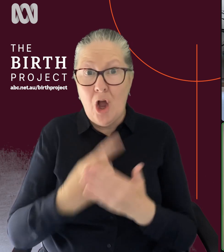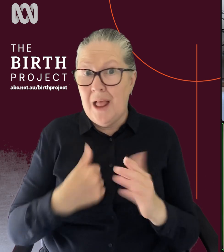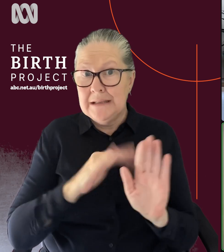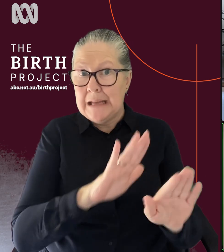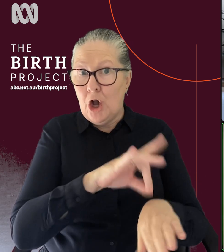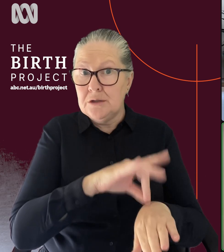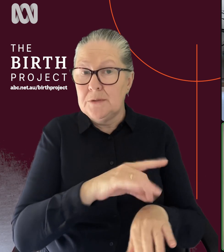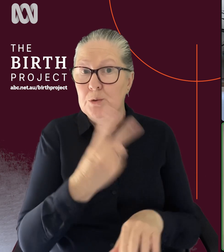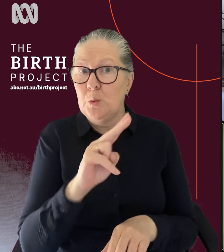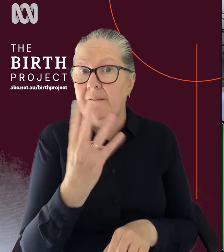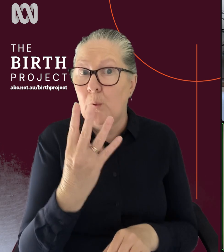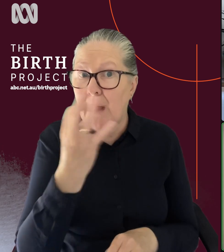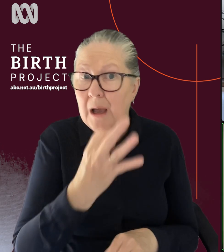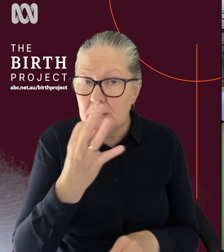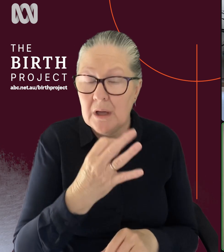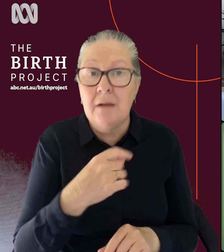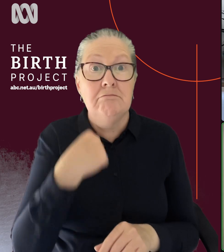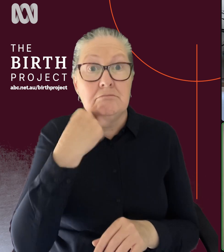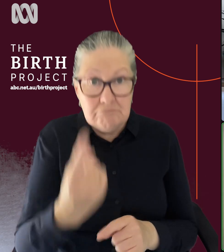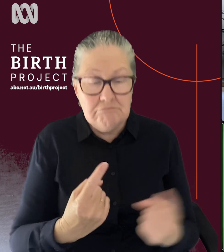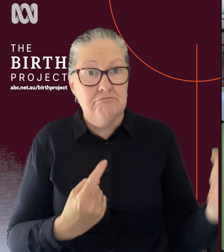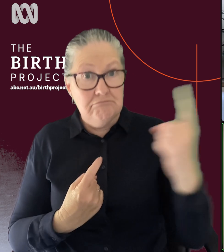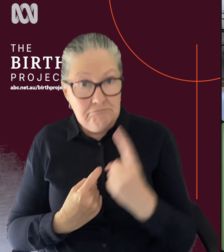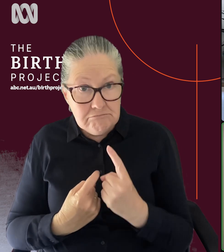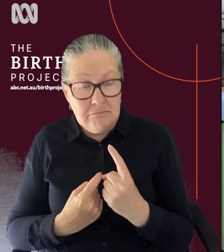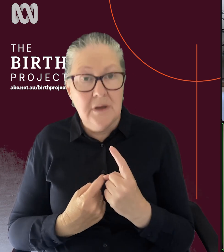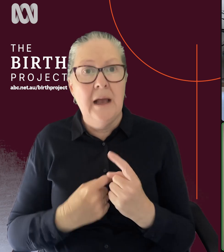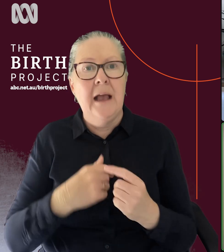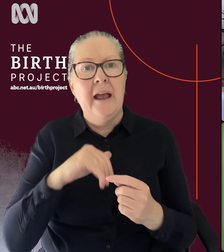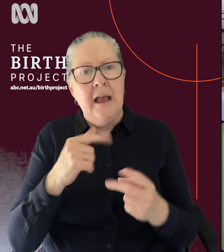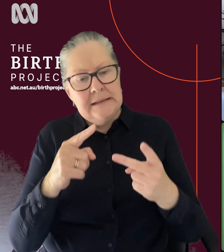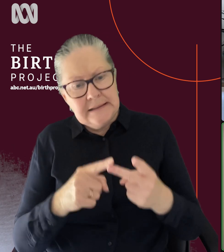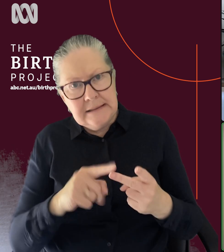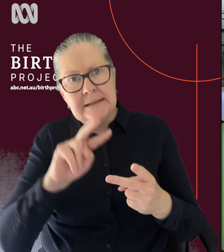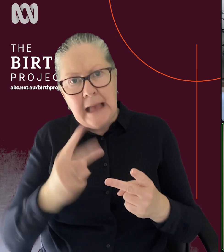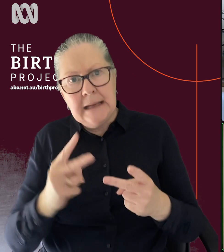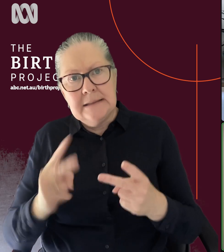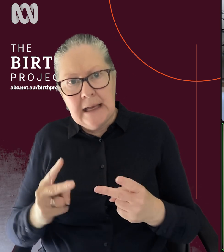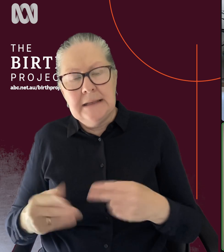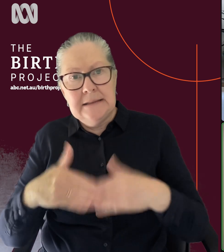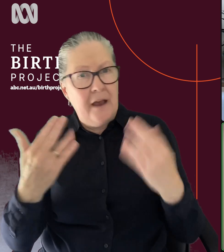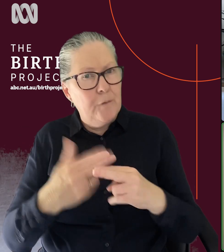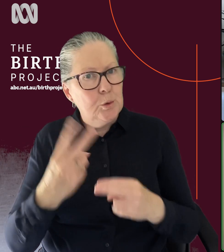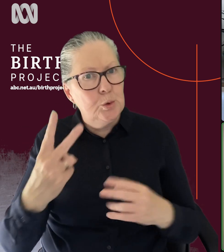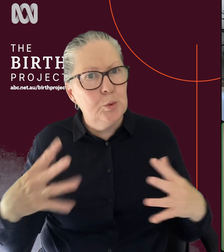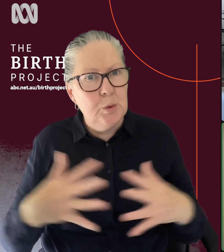but I had a midwife come to my home the next day. then every two days for, um, just over two weeks. So that's support.